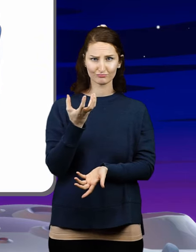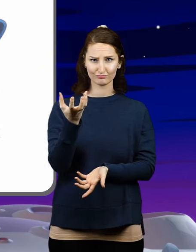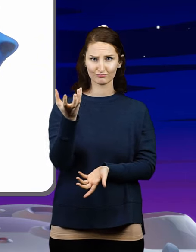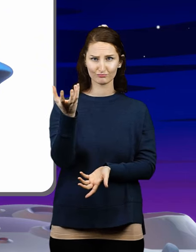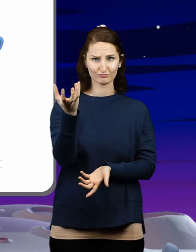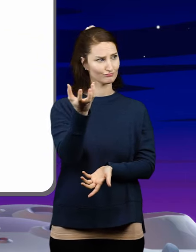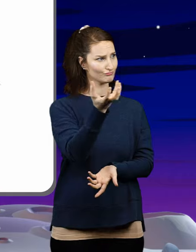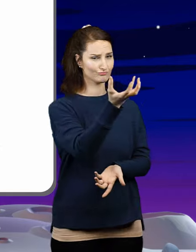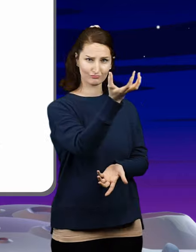JITANI